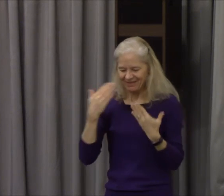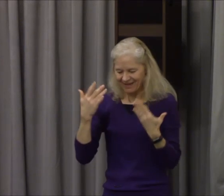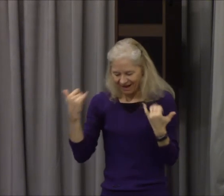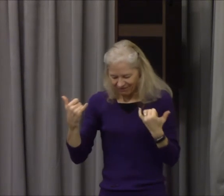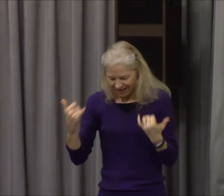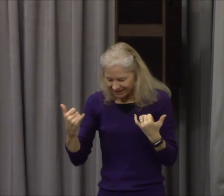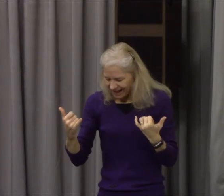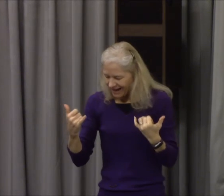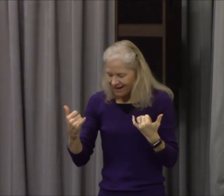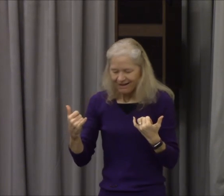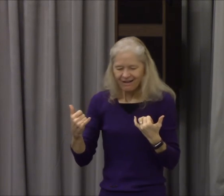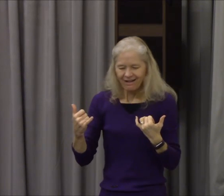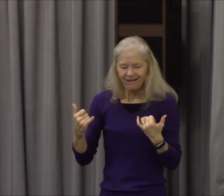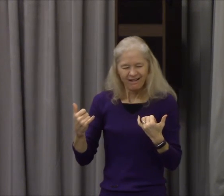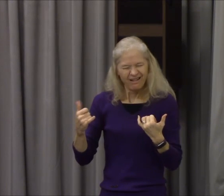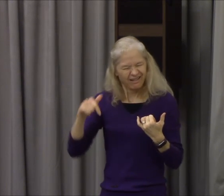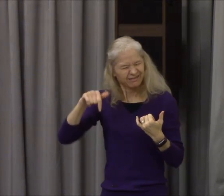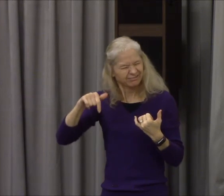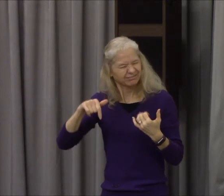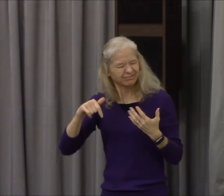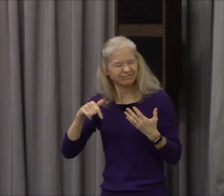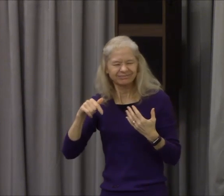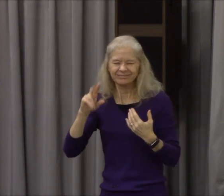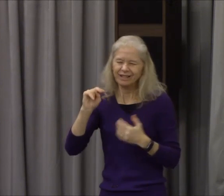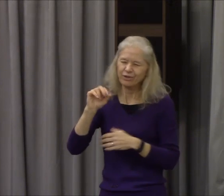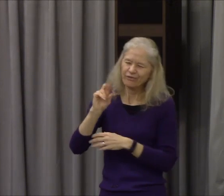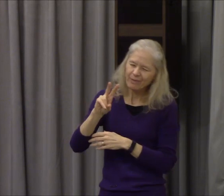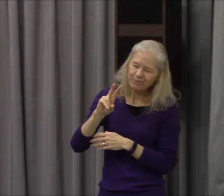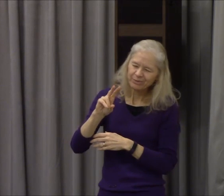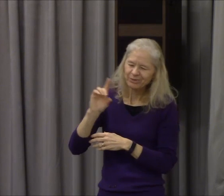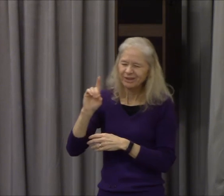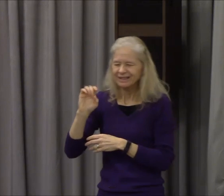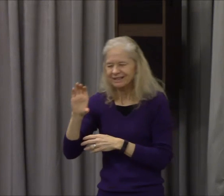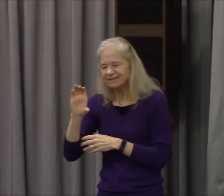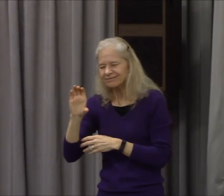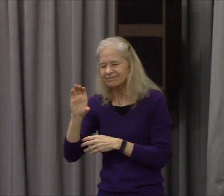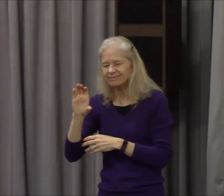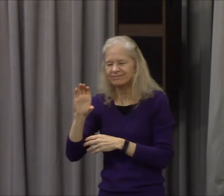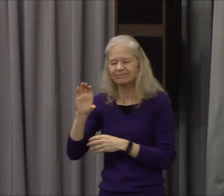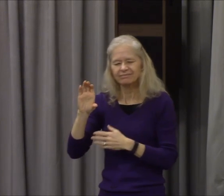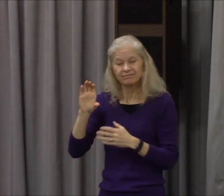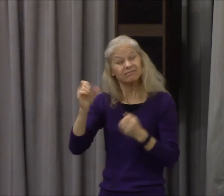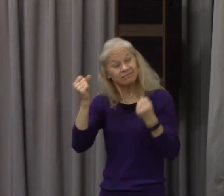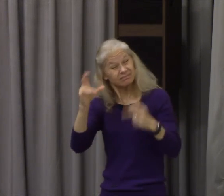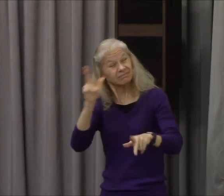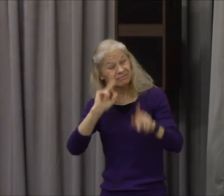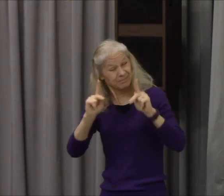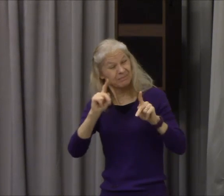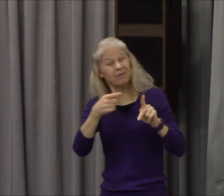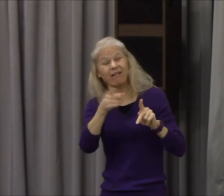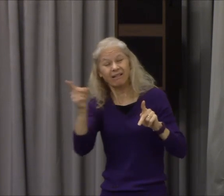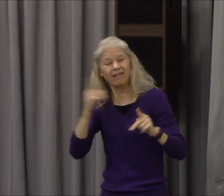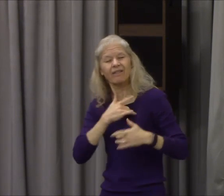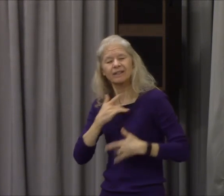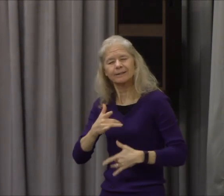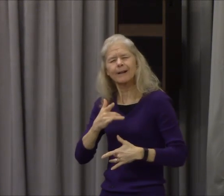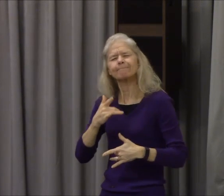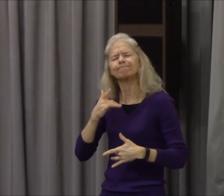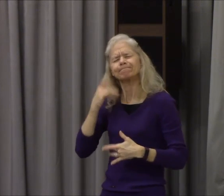much of the world will stop and think about eternal and spiritual things help us not to miss opportunities we